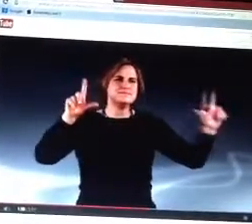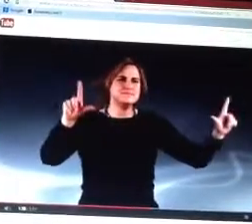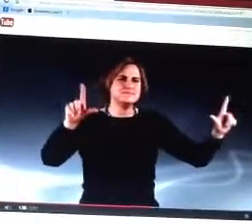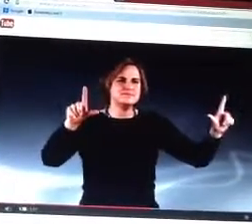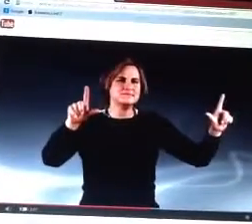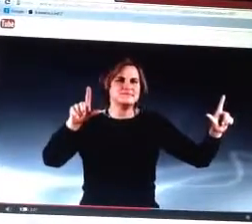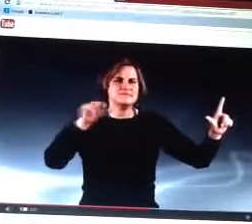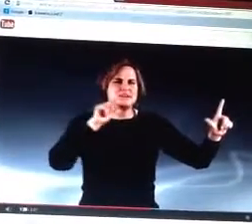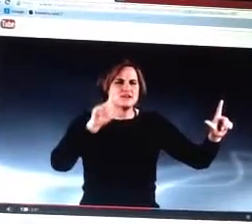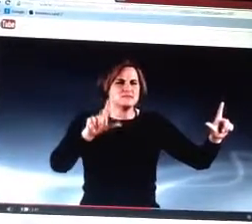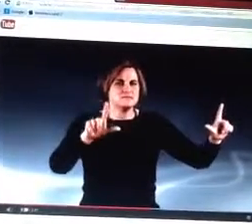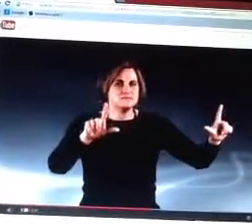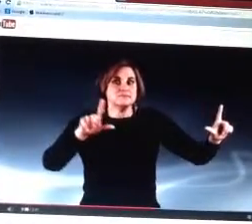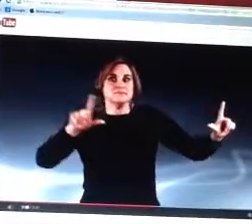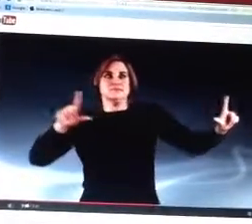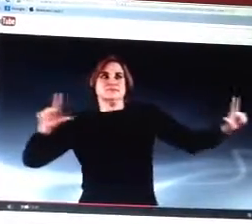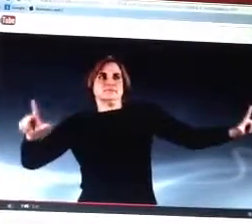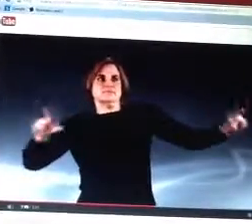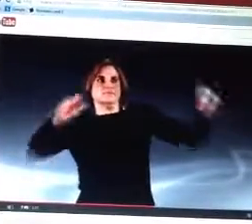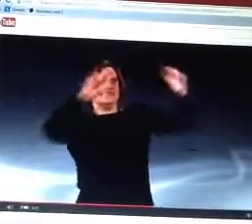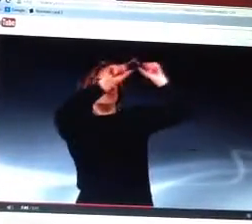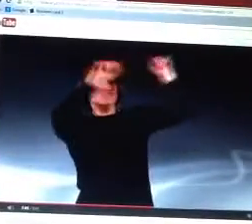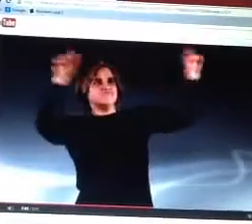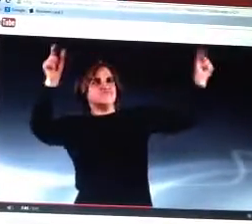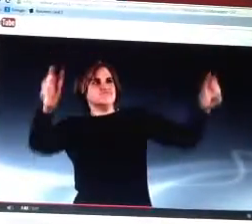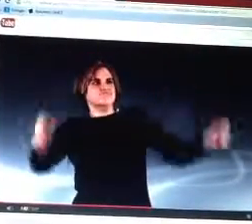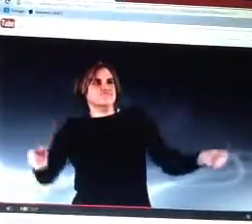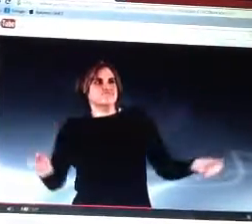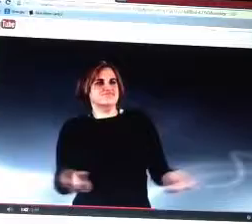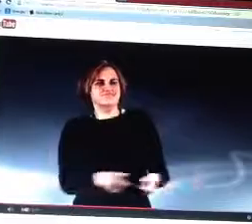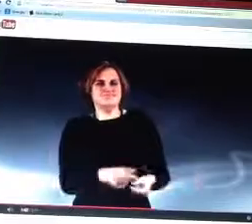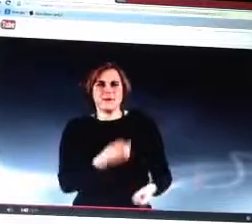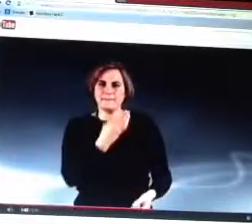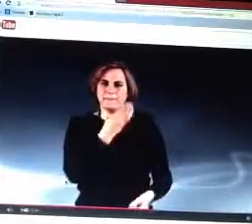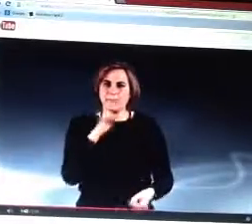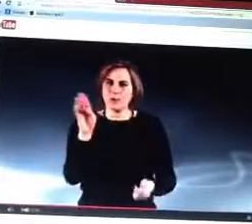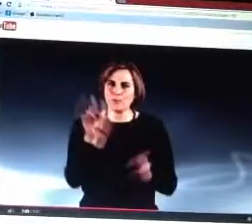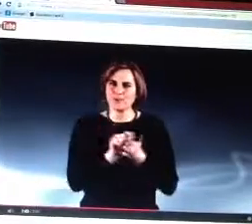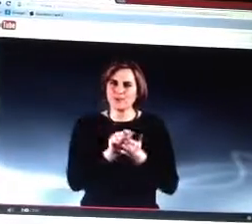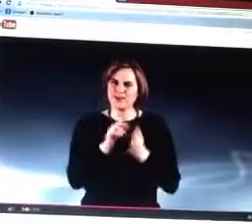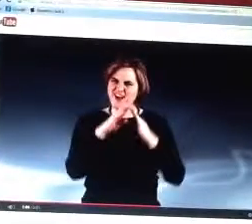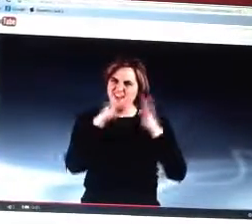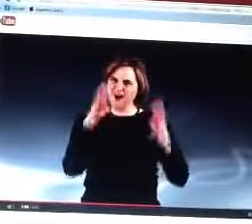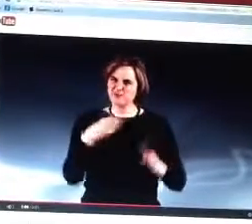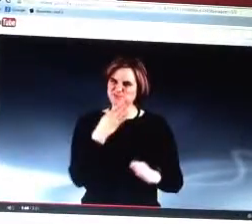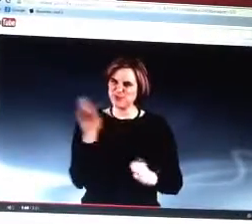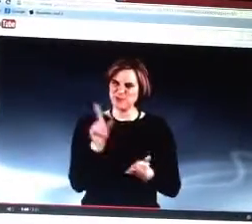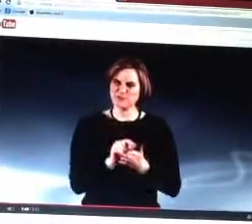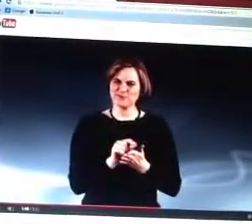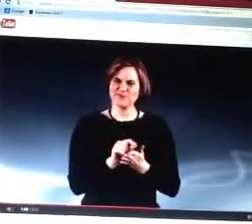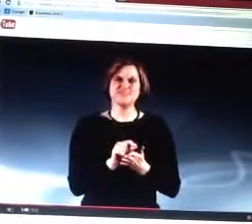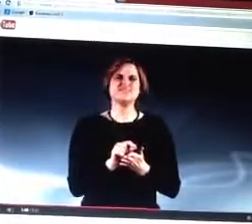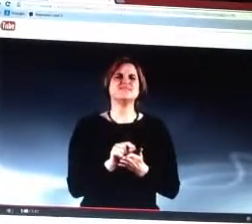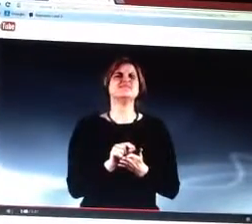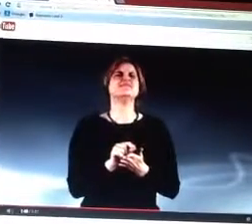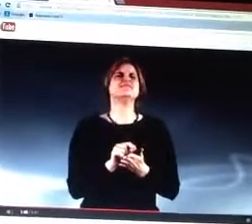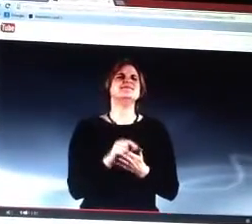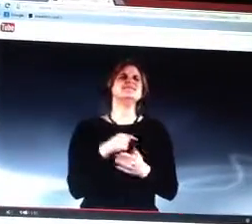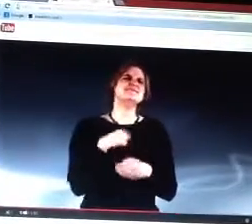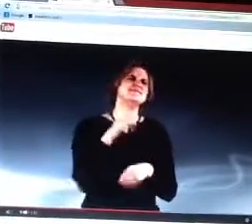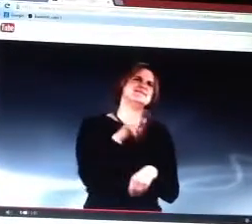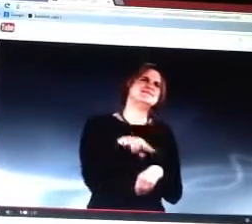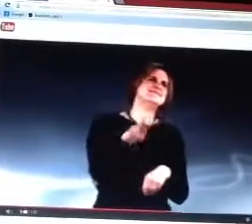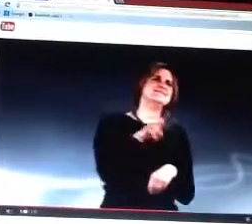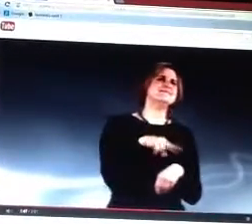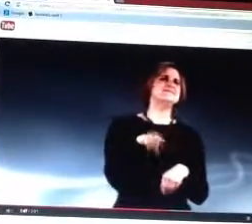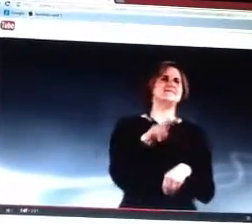It was just a new living experience. And when I walked in, I saw this big square picture with blue print of